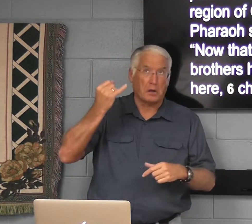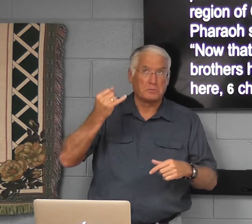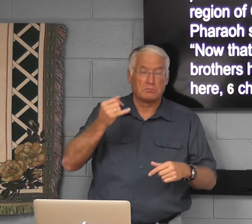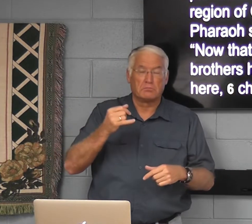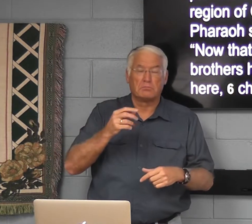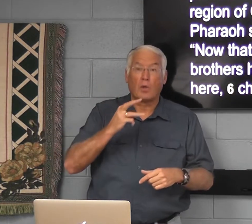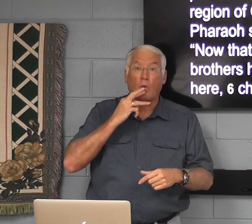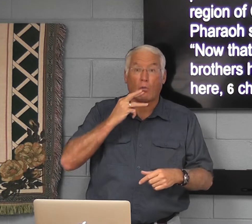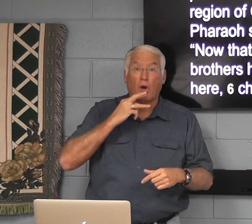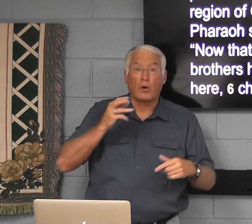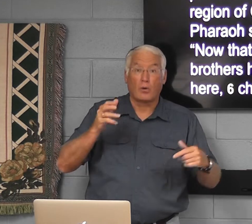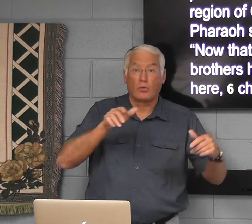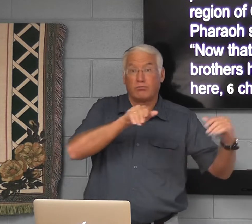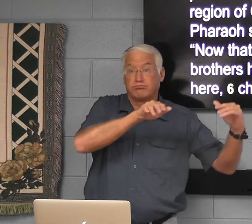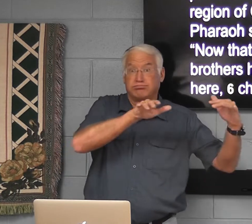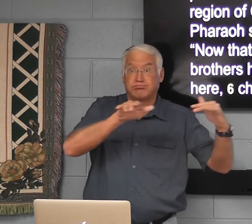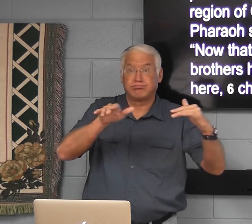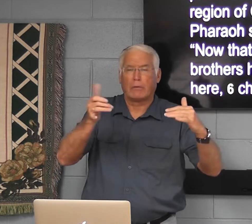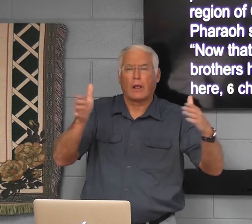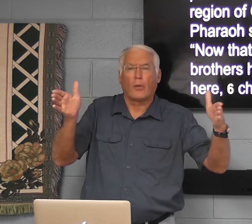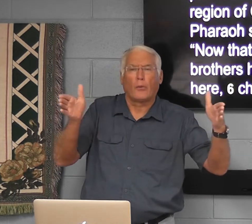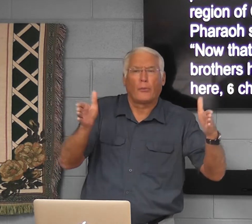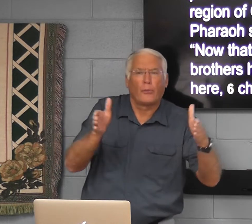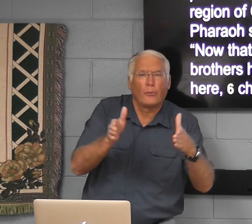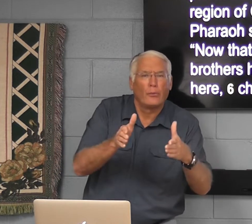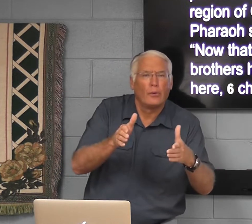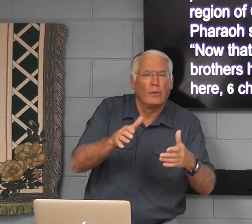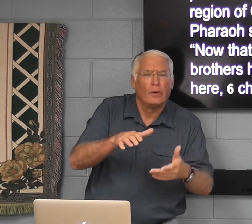So you can imagine the water that flowed through there